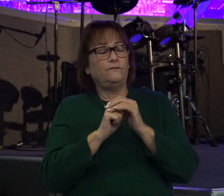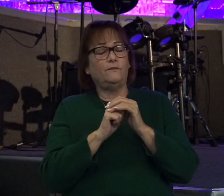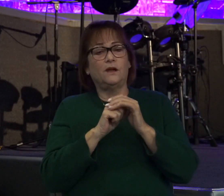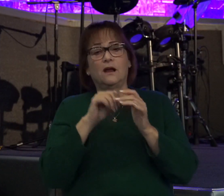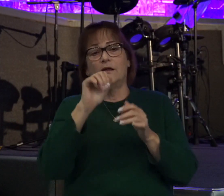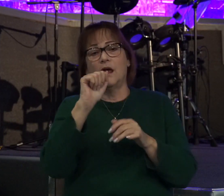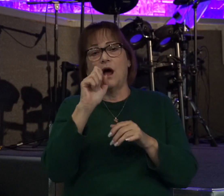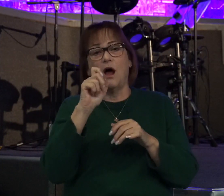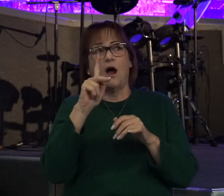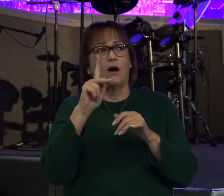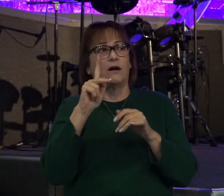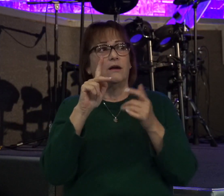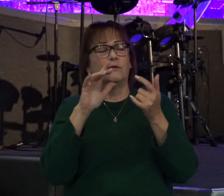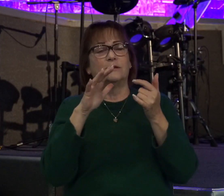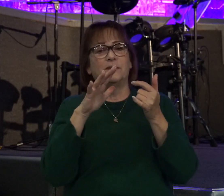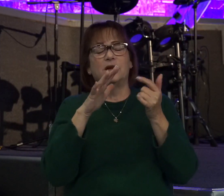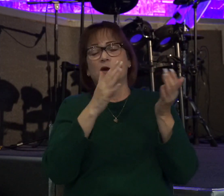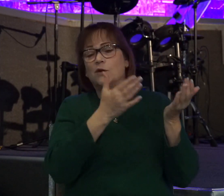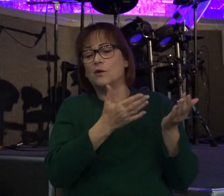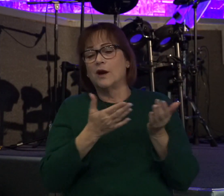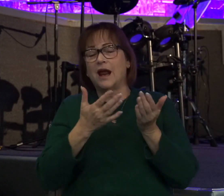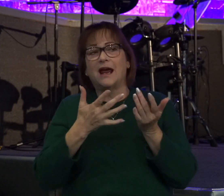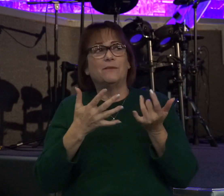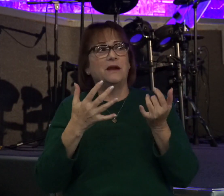it had to be carried by those poles that you see there.